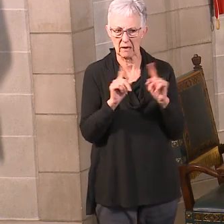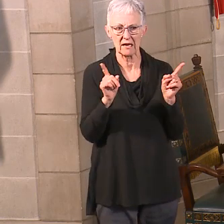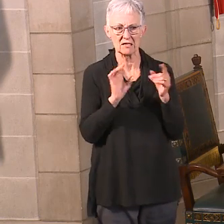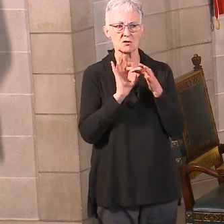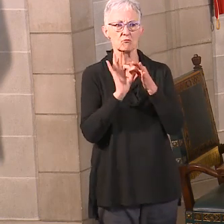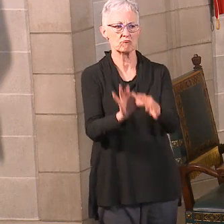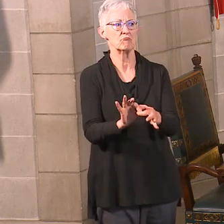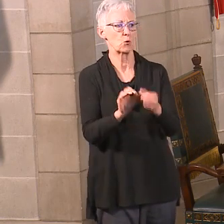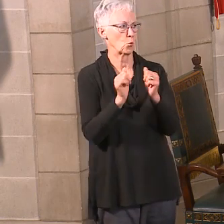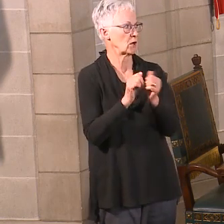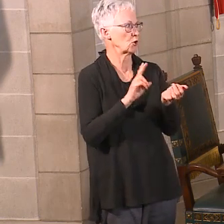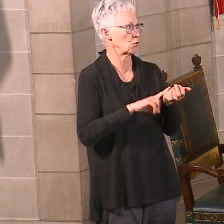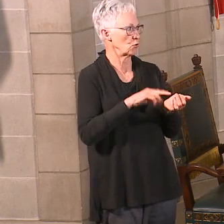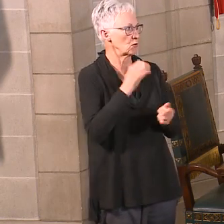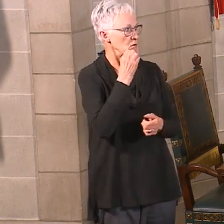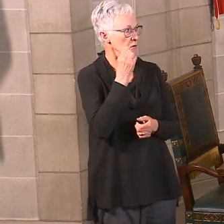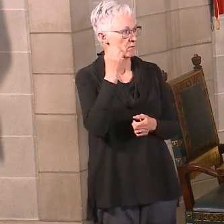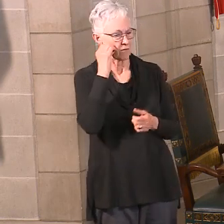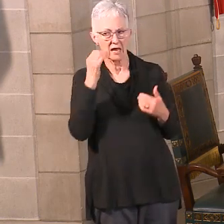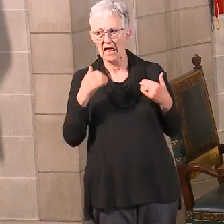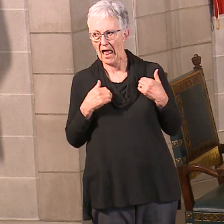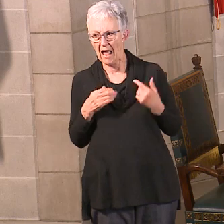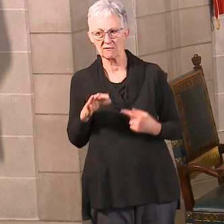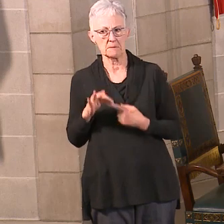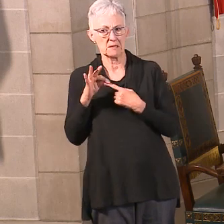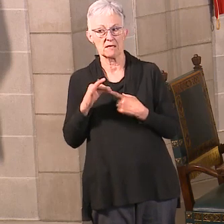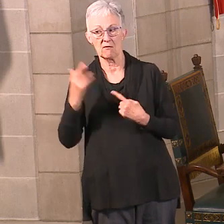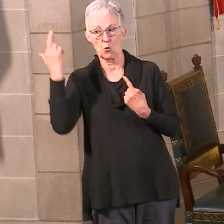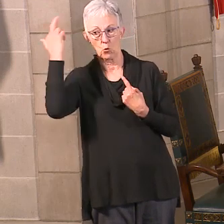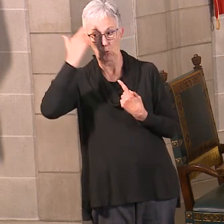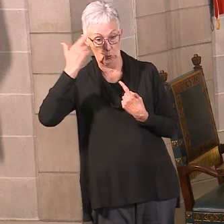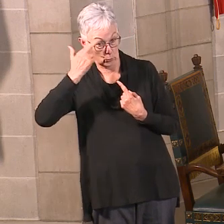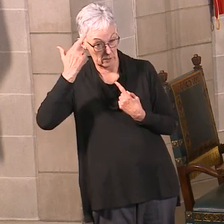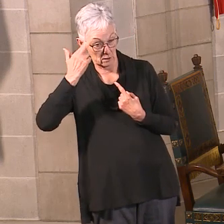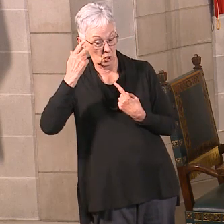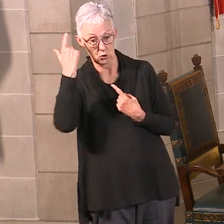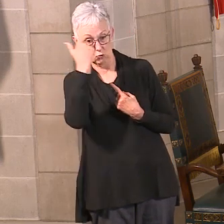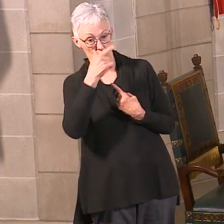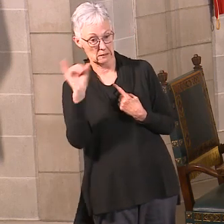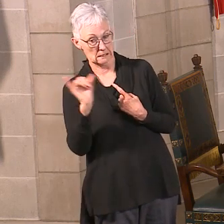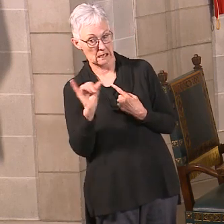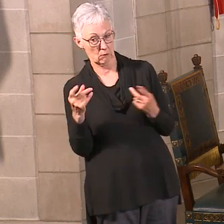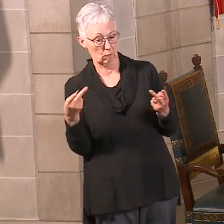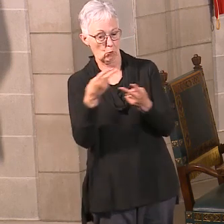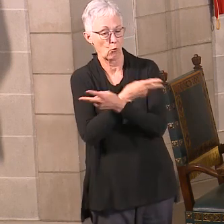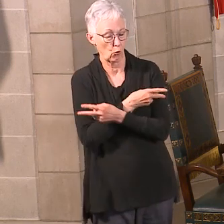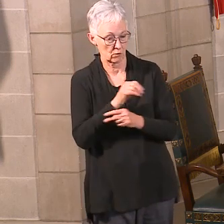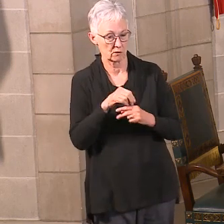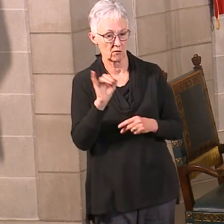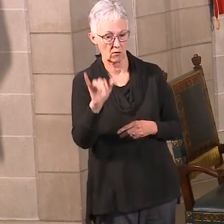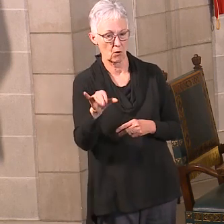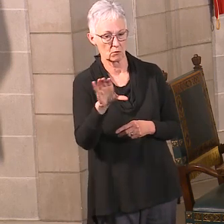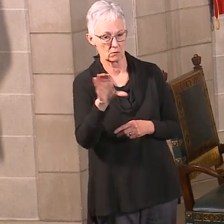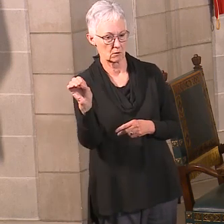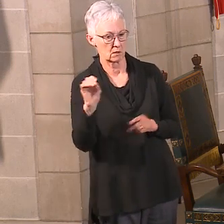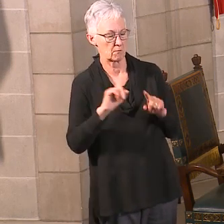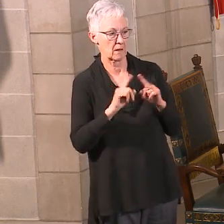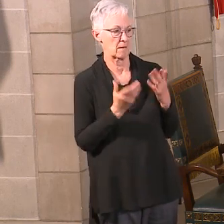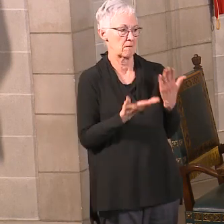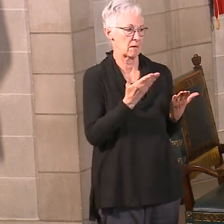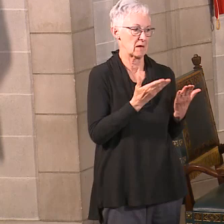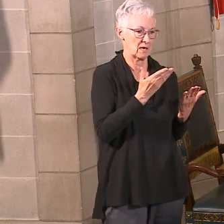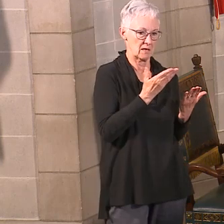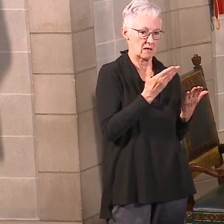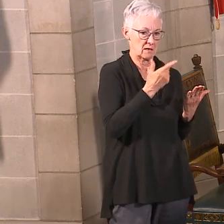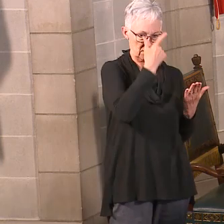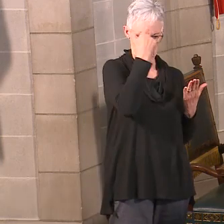I think there's specific explanations for why it may look like that, but some of the data is maybe being skewed around specific instances. And then